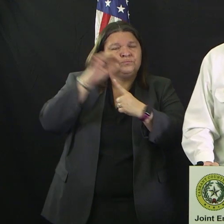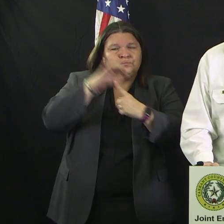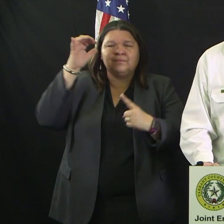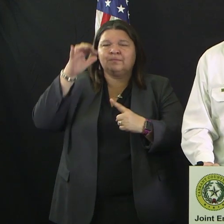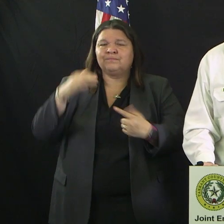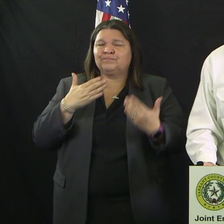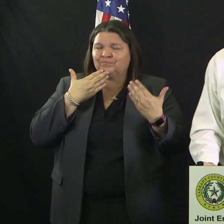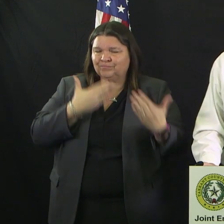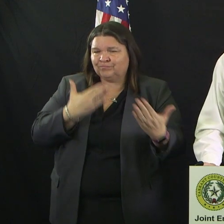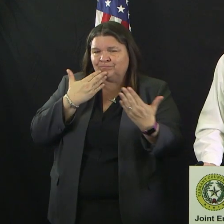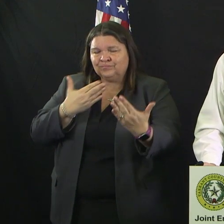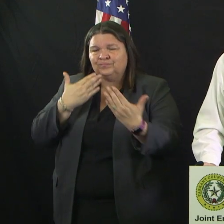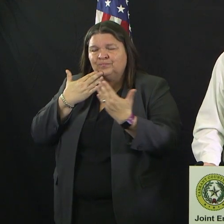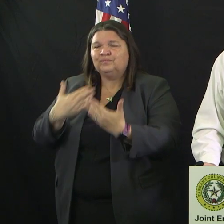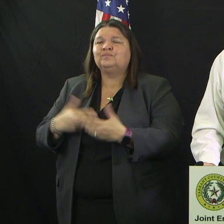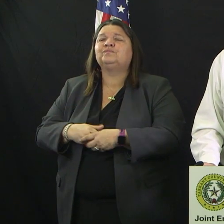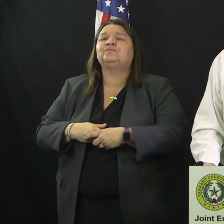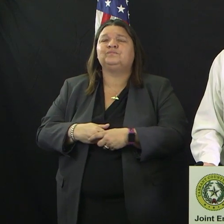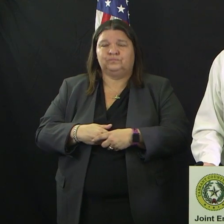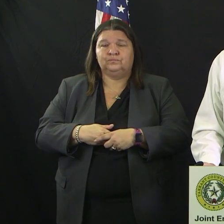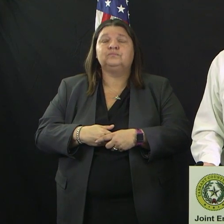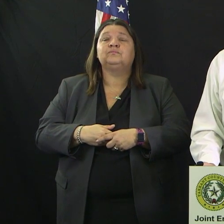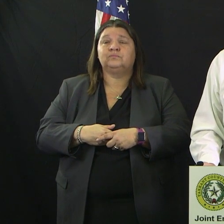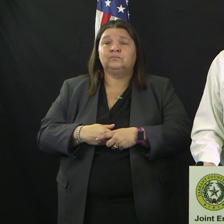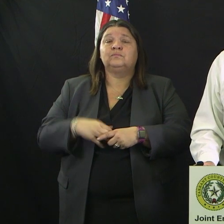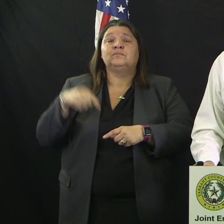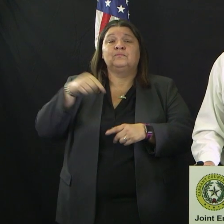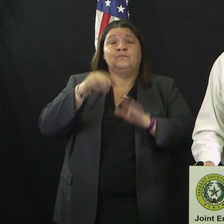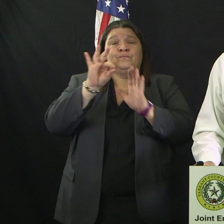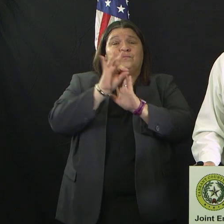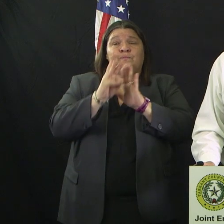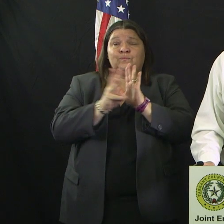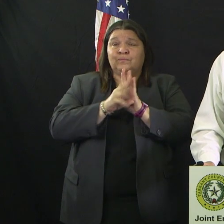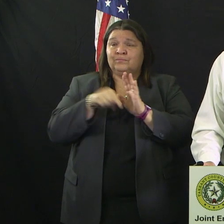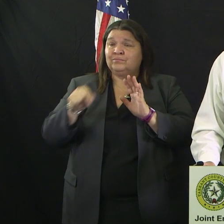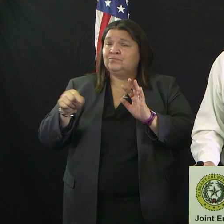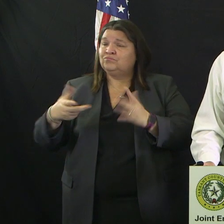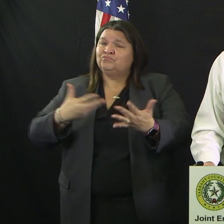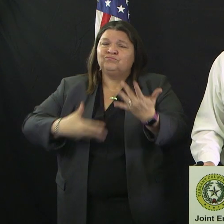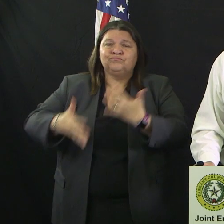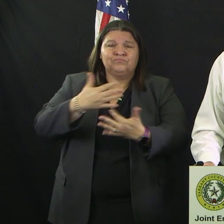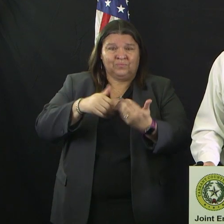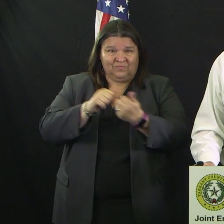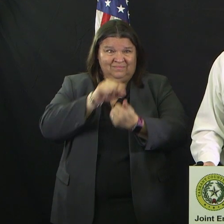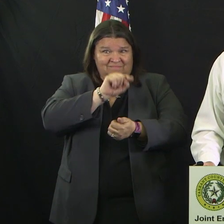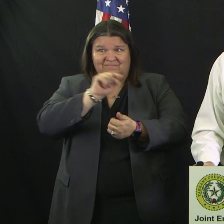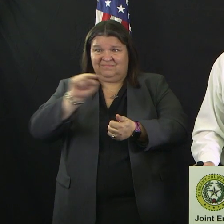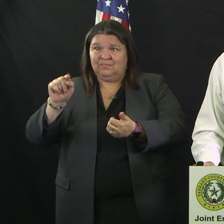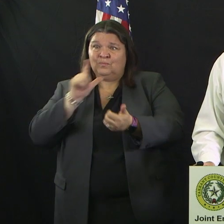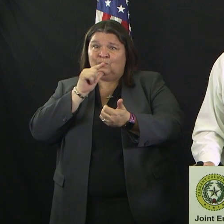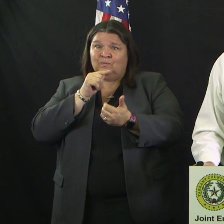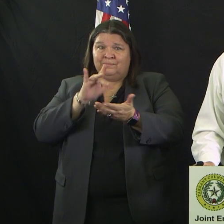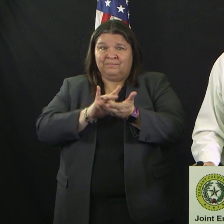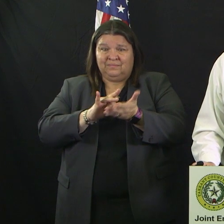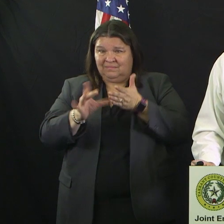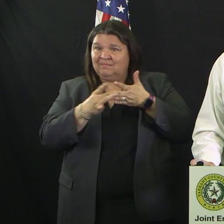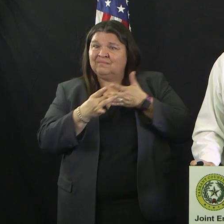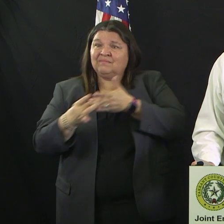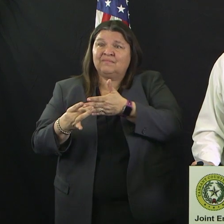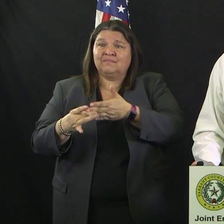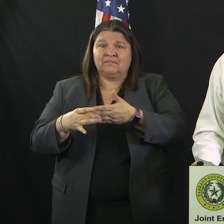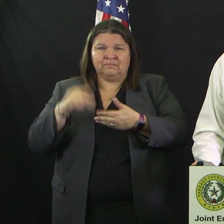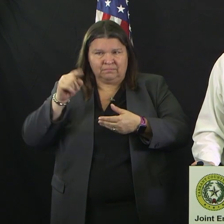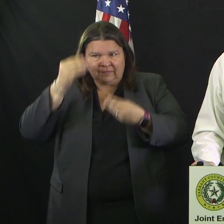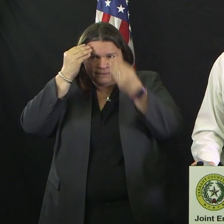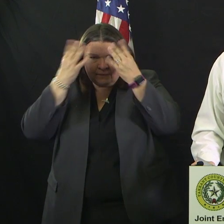of Fort Worth, in addition, has worked with Medical Direction to put together a guide for the public should